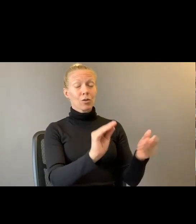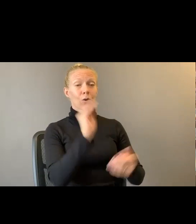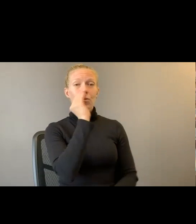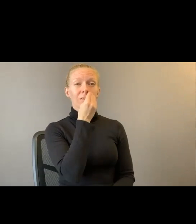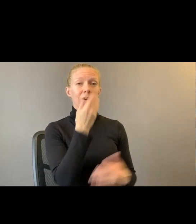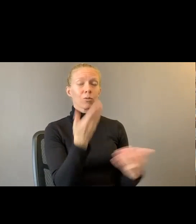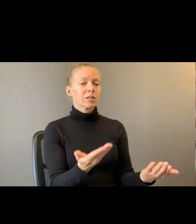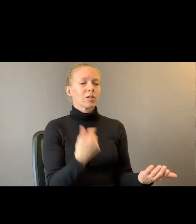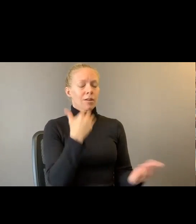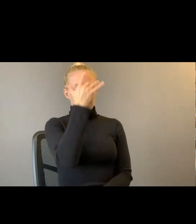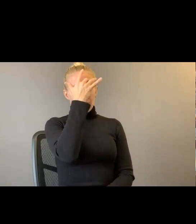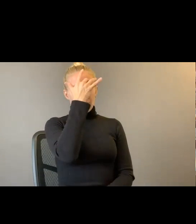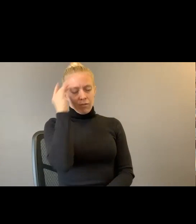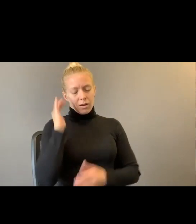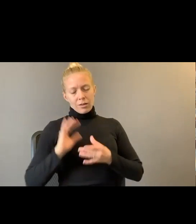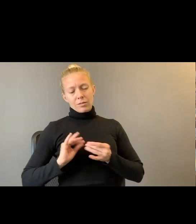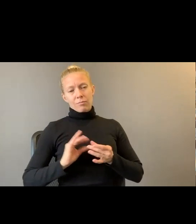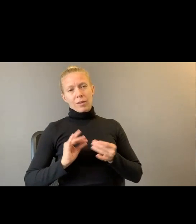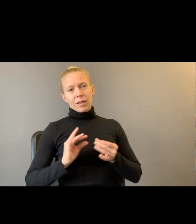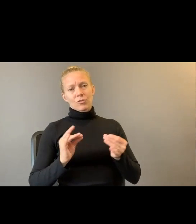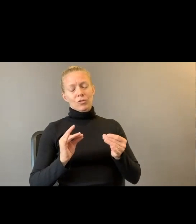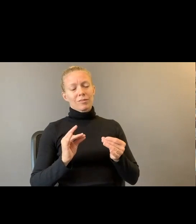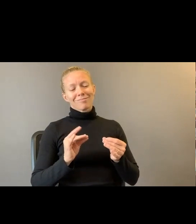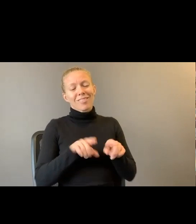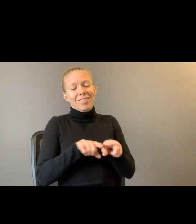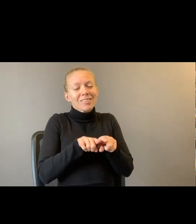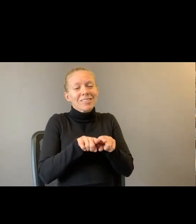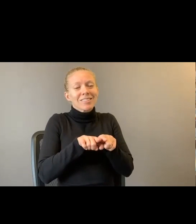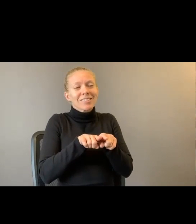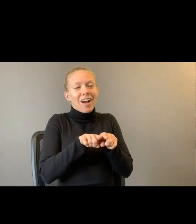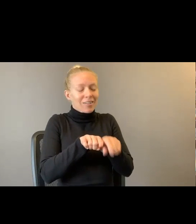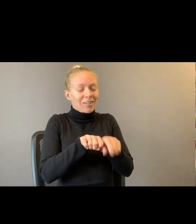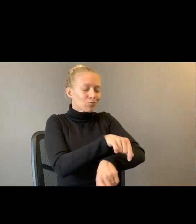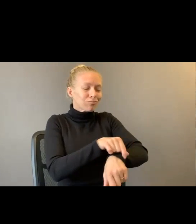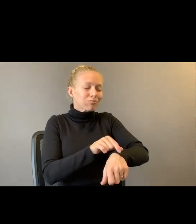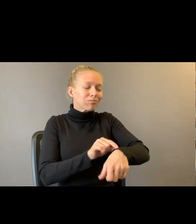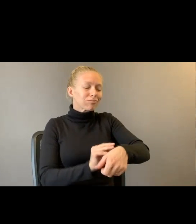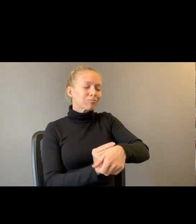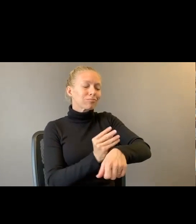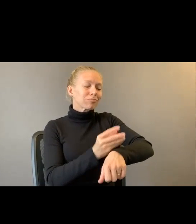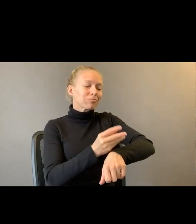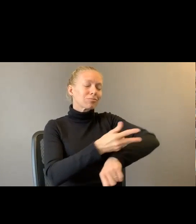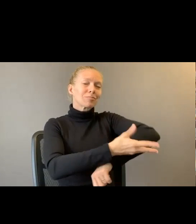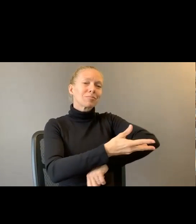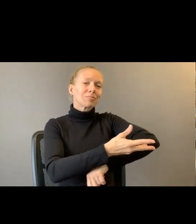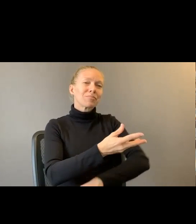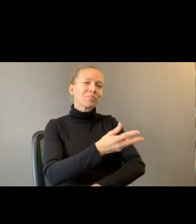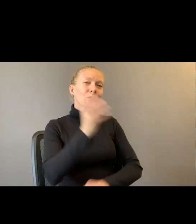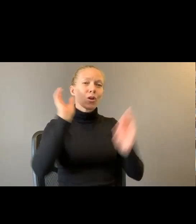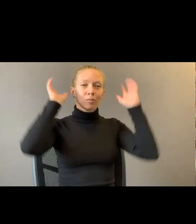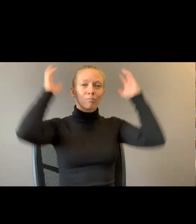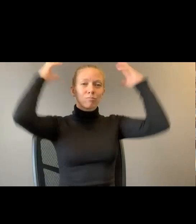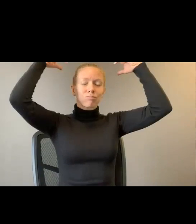of lace around a young girl's ankle at Easter. Her panty shaped Afro puffs. Carnelian